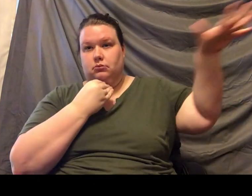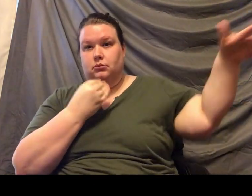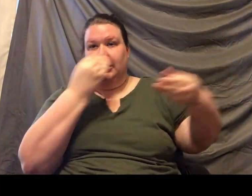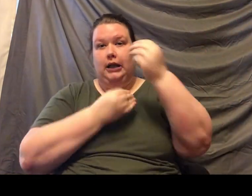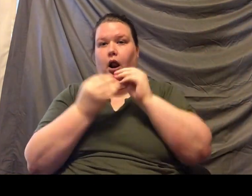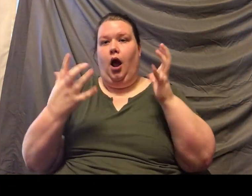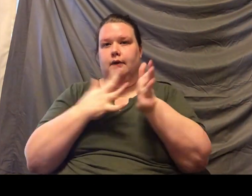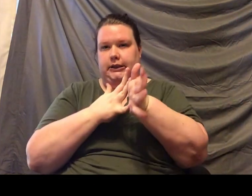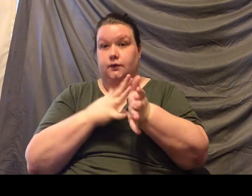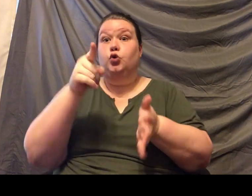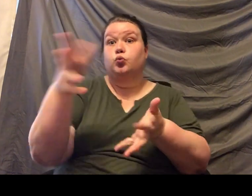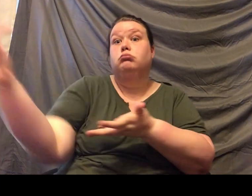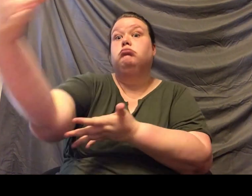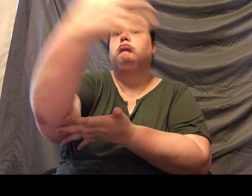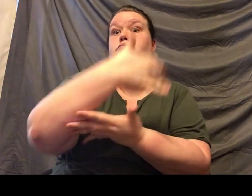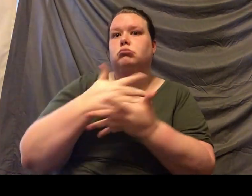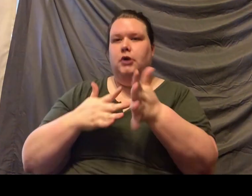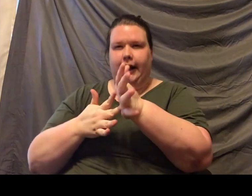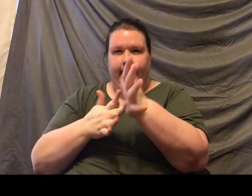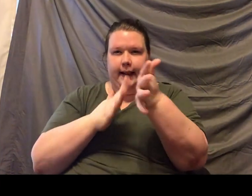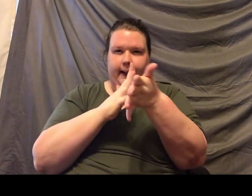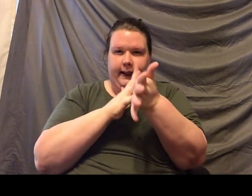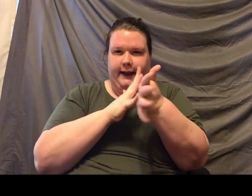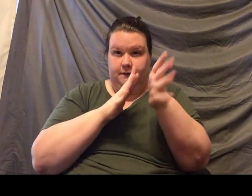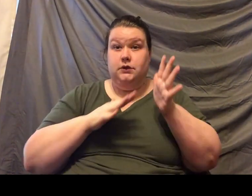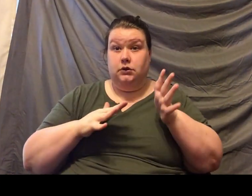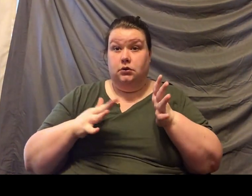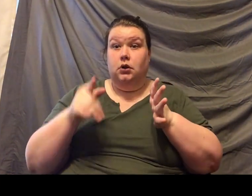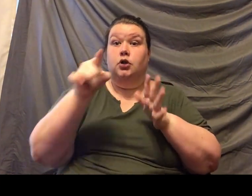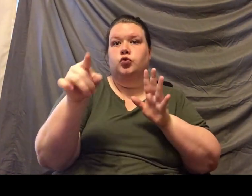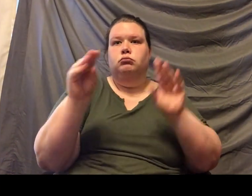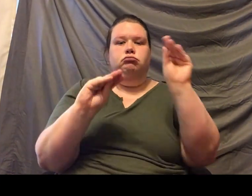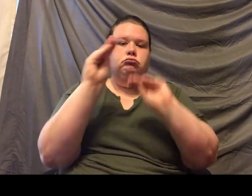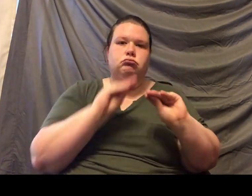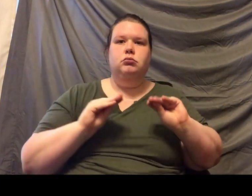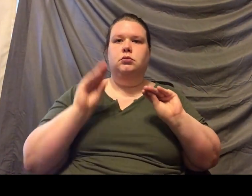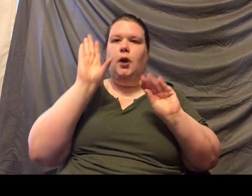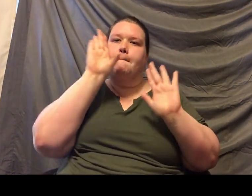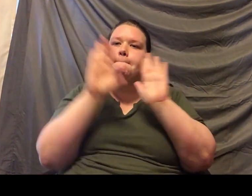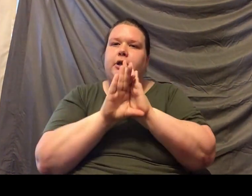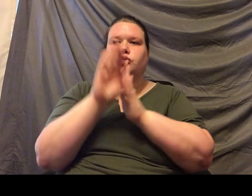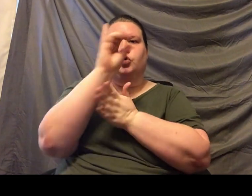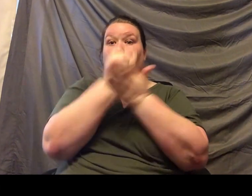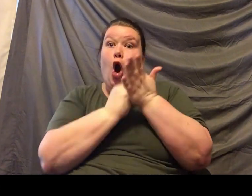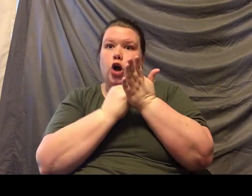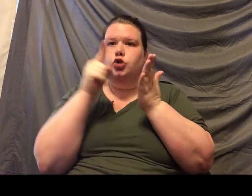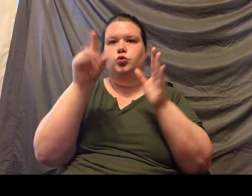You guys are going to go collect some leaves and make some art, whether you're going to make a sloth out of leaves or